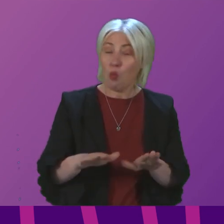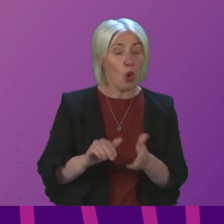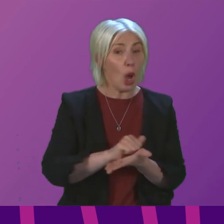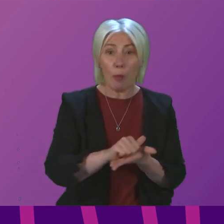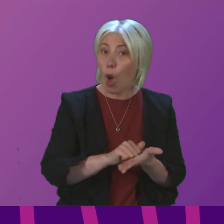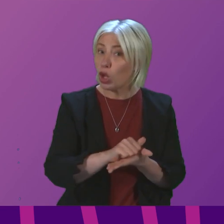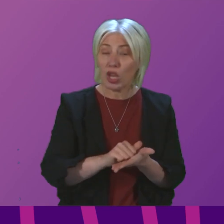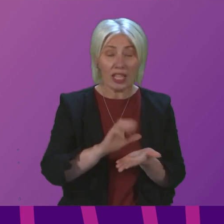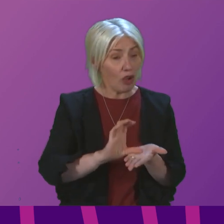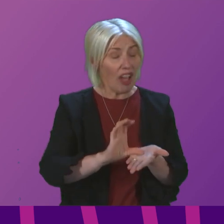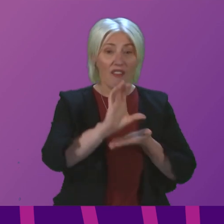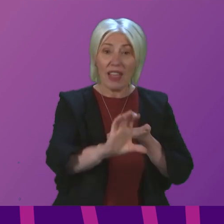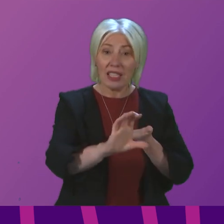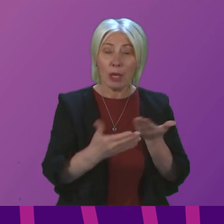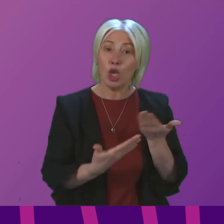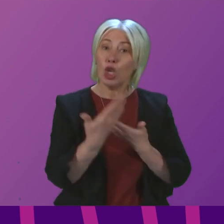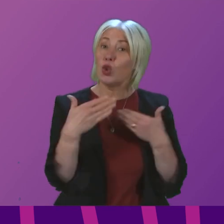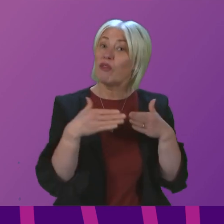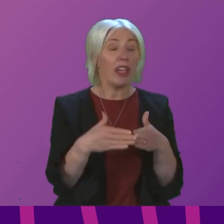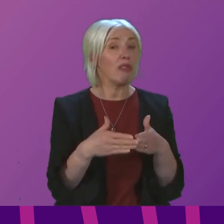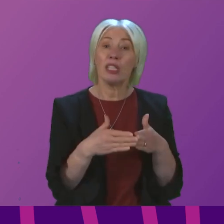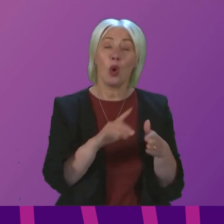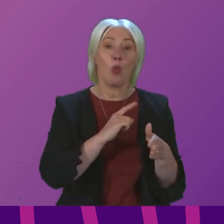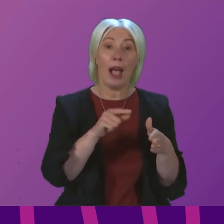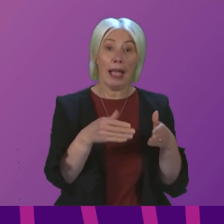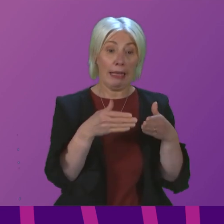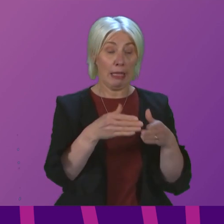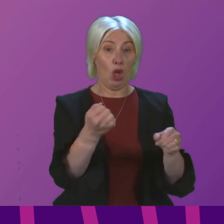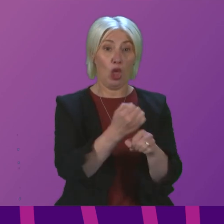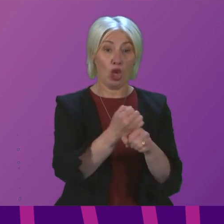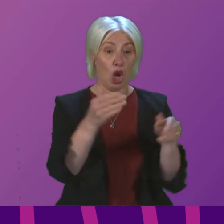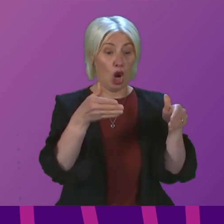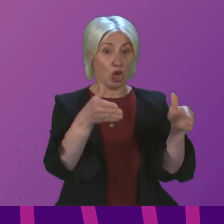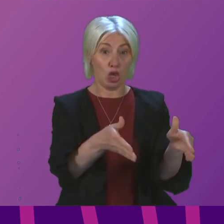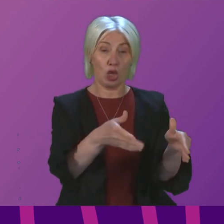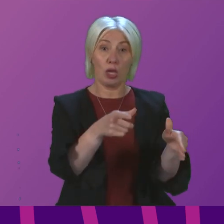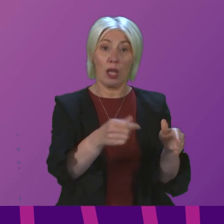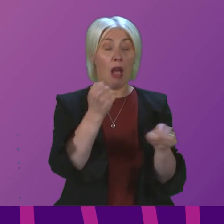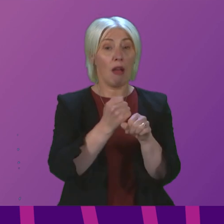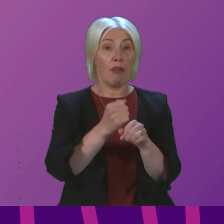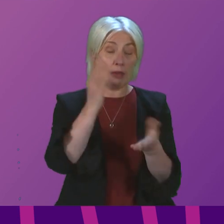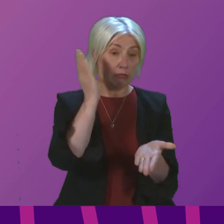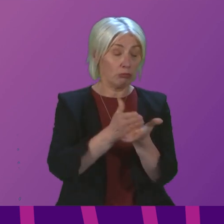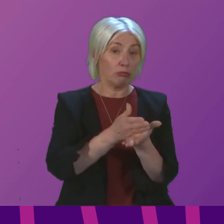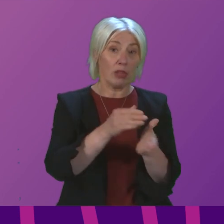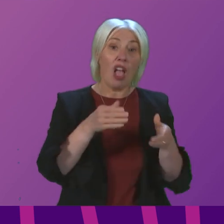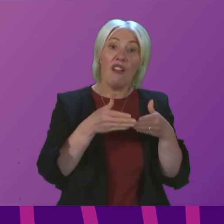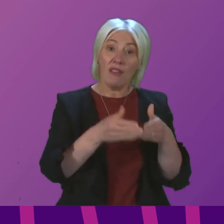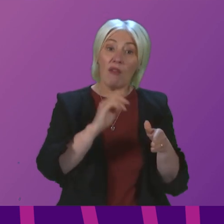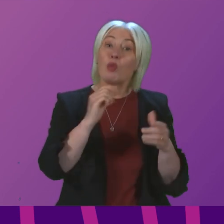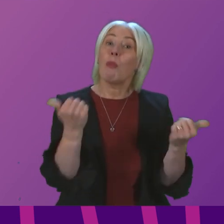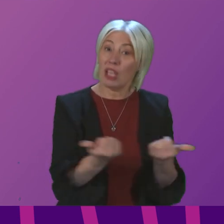for investment in new ferries, because the Yard, the Government, is focused on ensuring that these ferries are completed